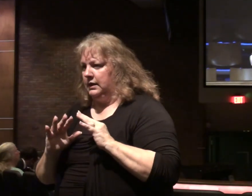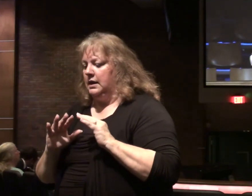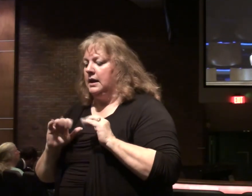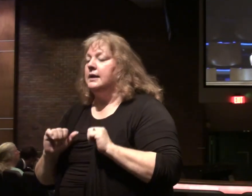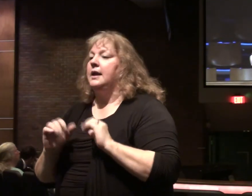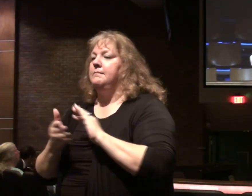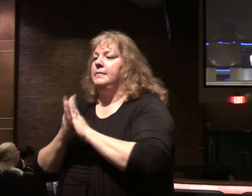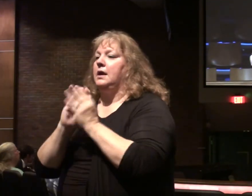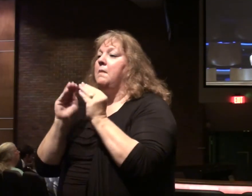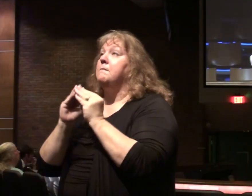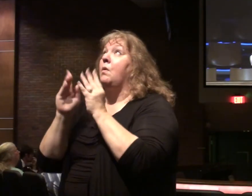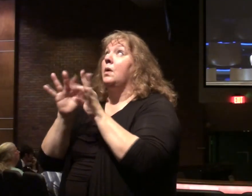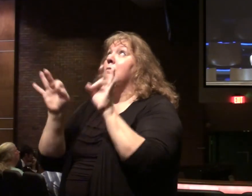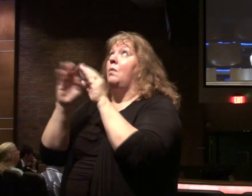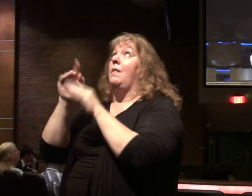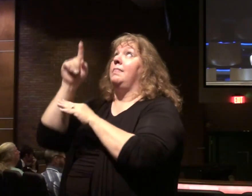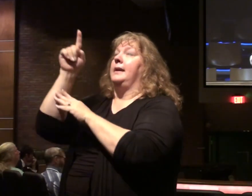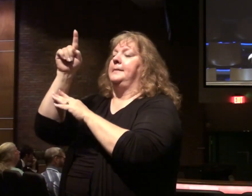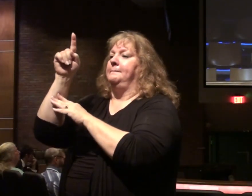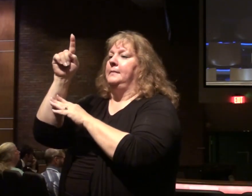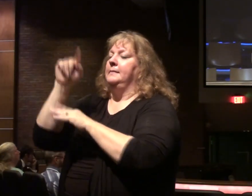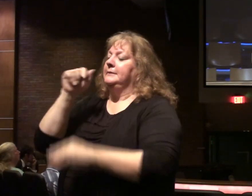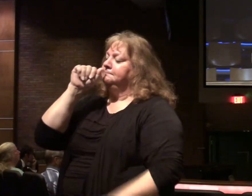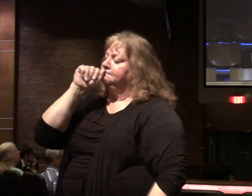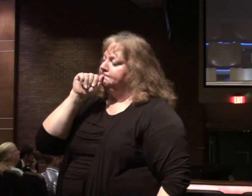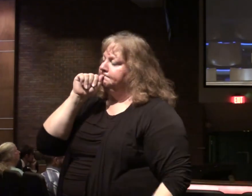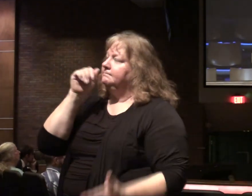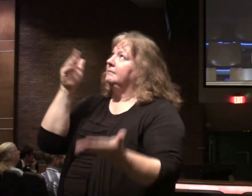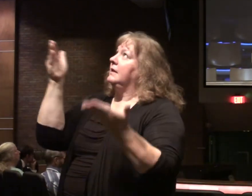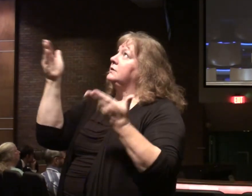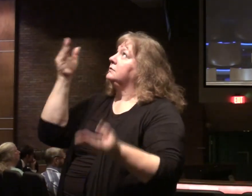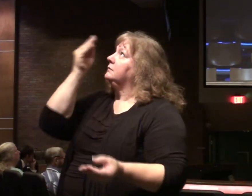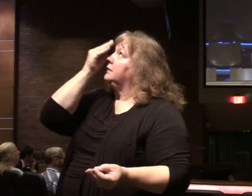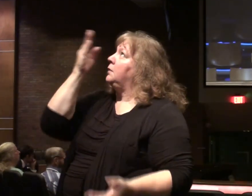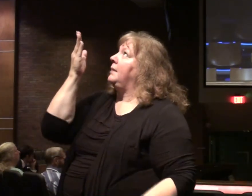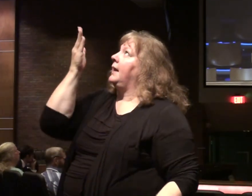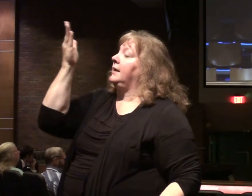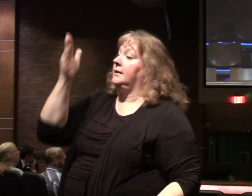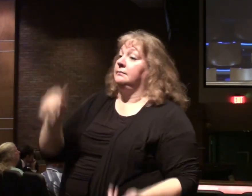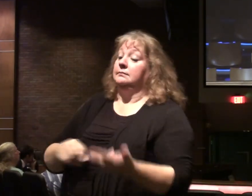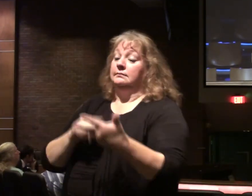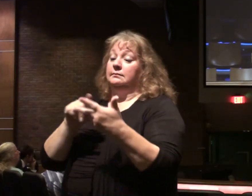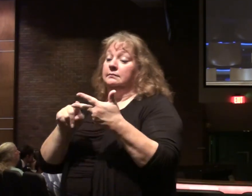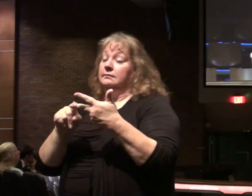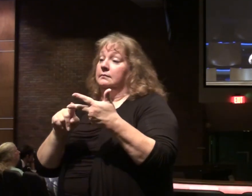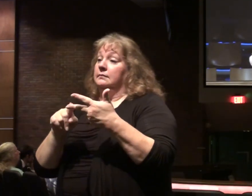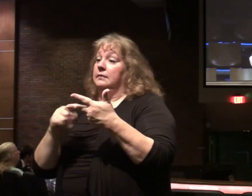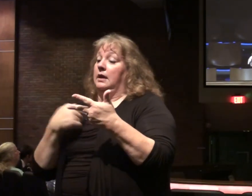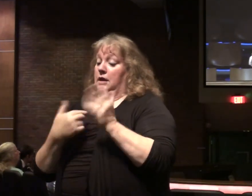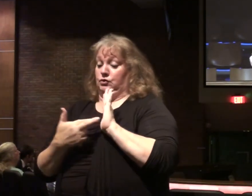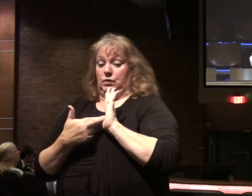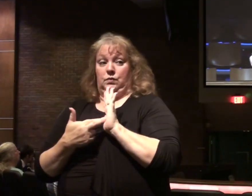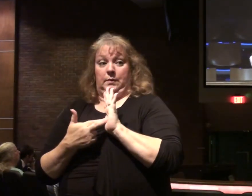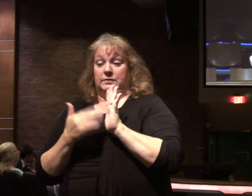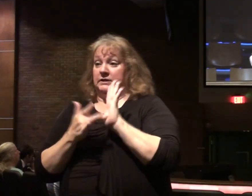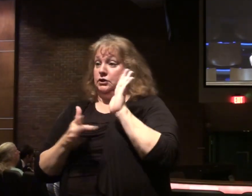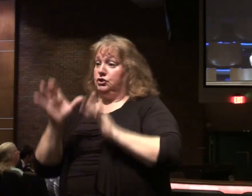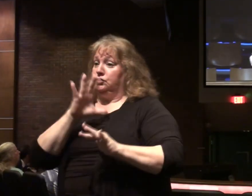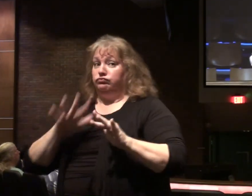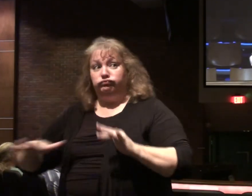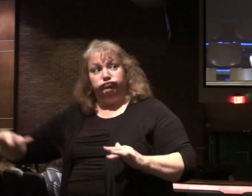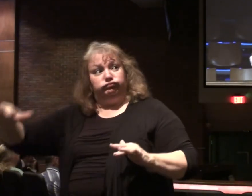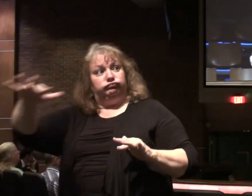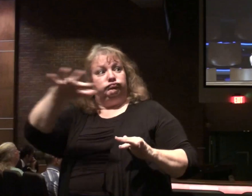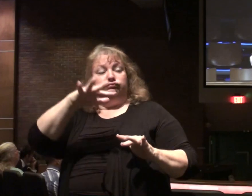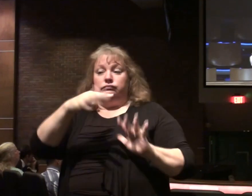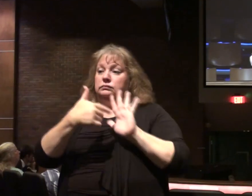important than the Lord. We must persevere and serve Him. And lastly, as we represent Jesus Christ to people,